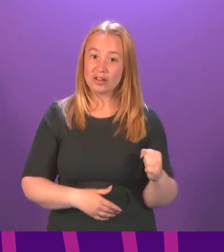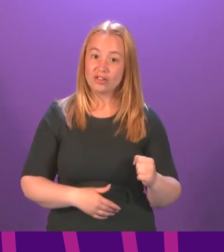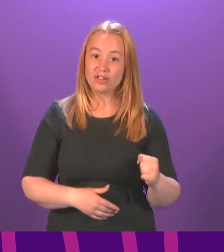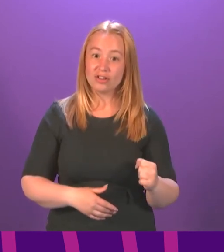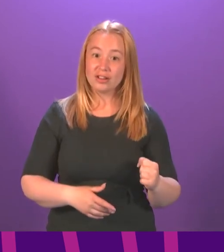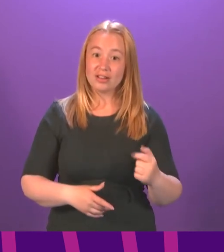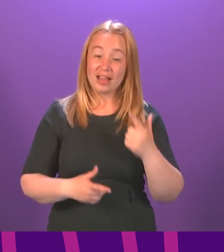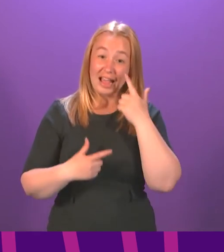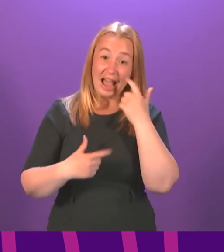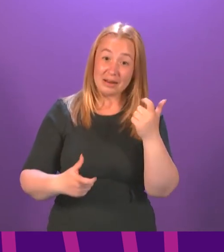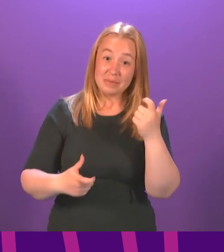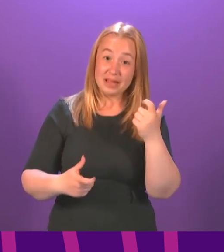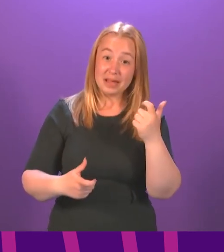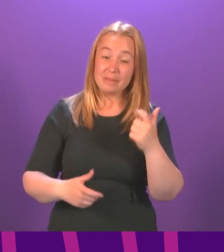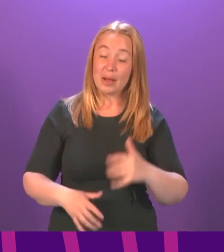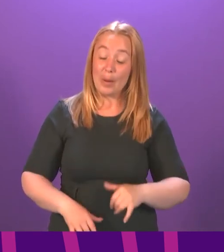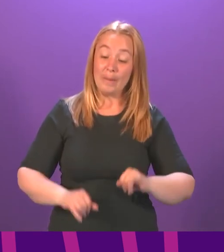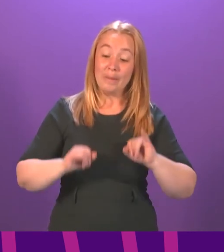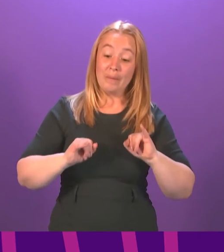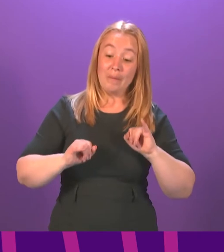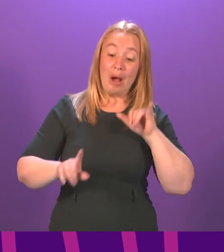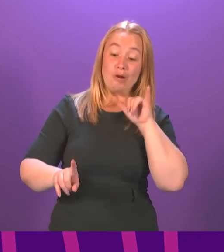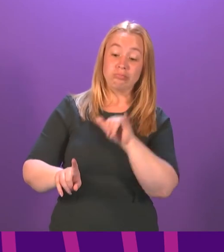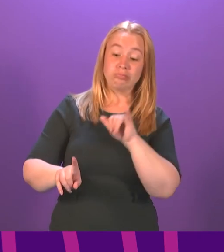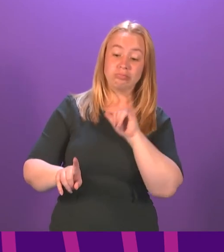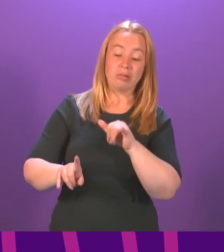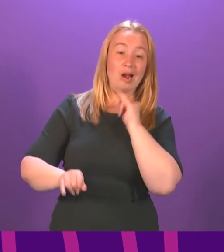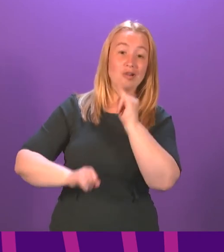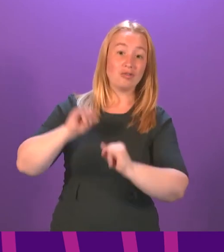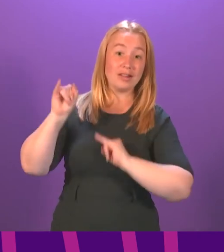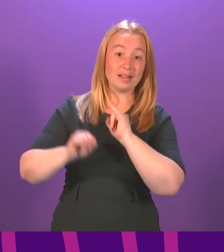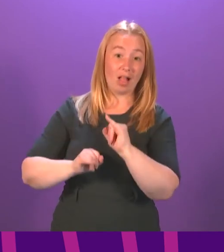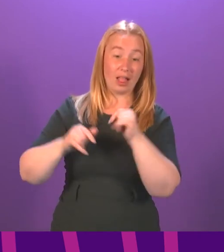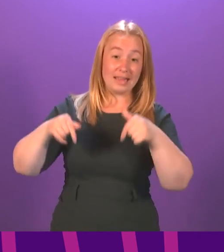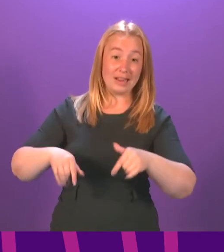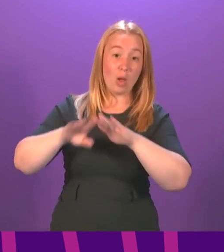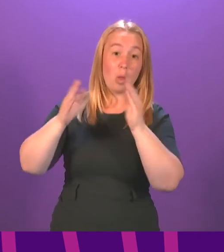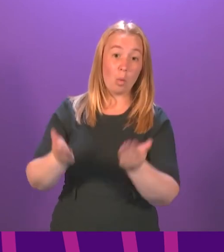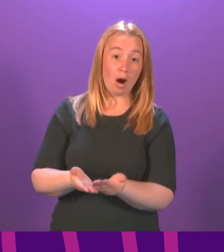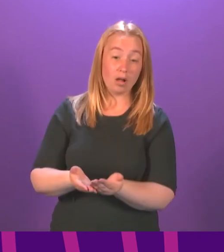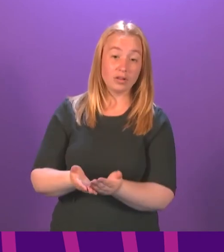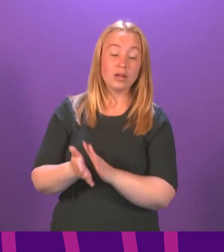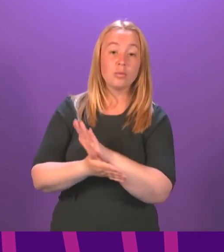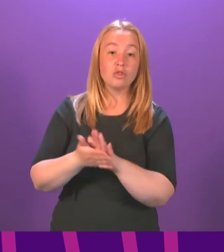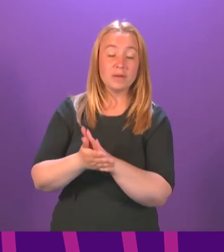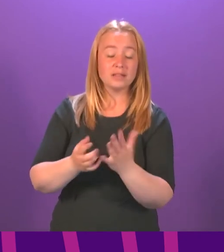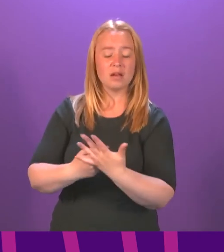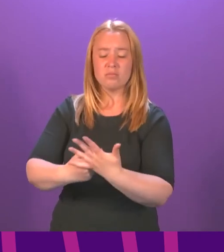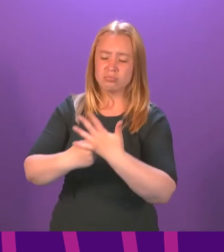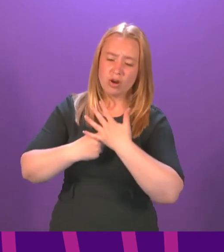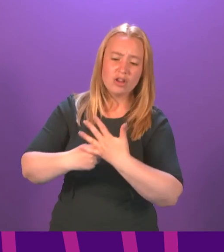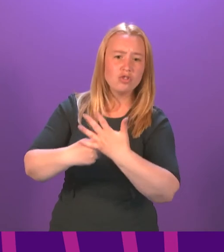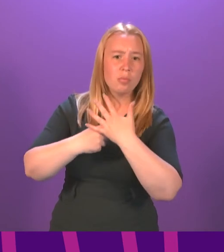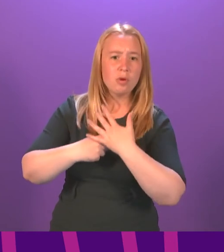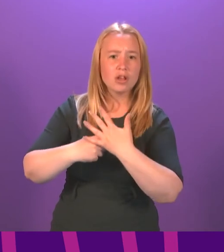clan jamfrey, and the sharply critical global atmosphere in which we live just ramps up the pressure of that